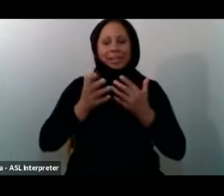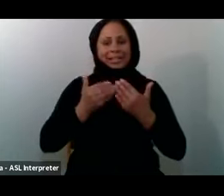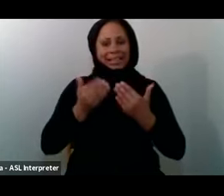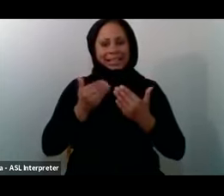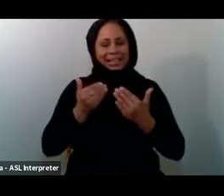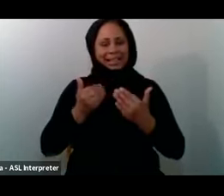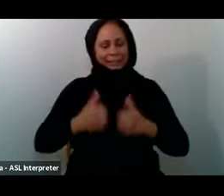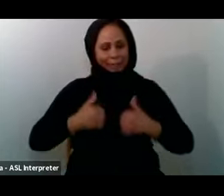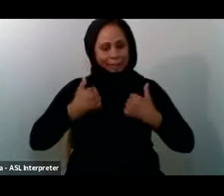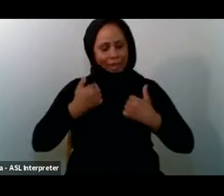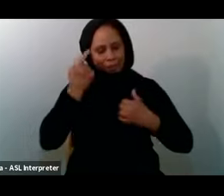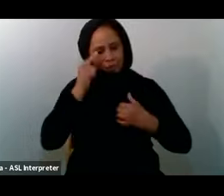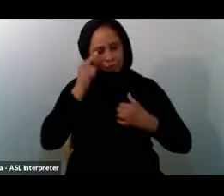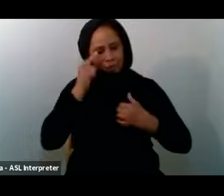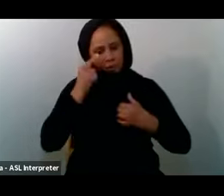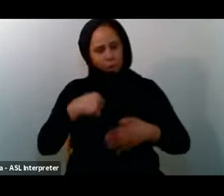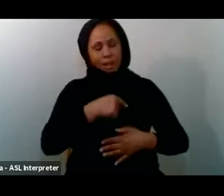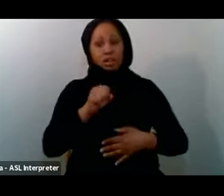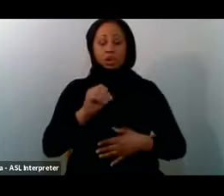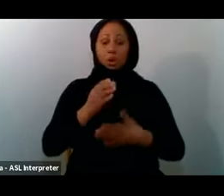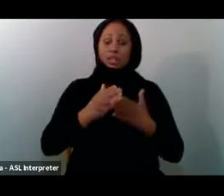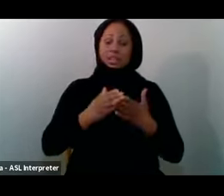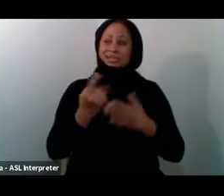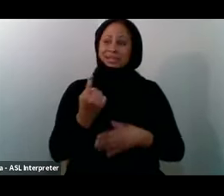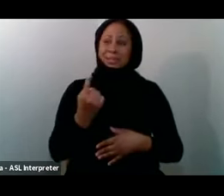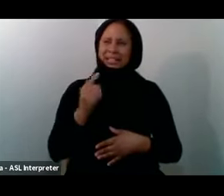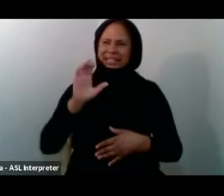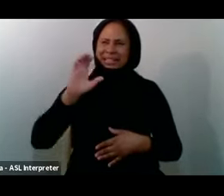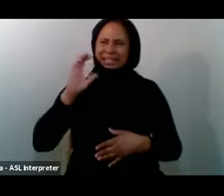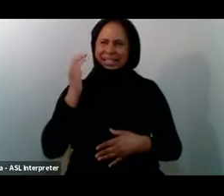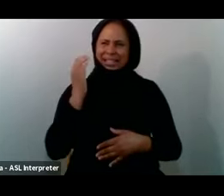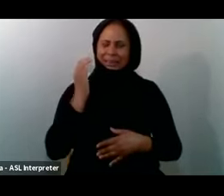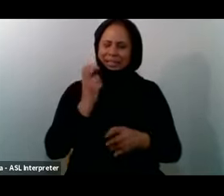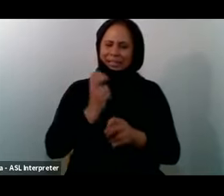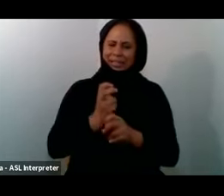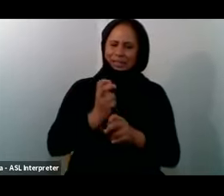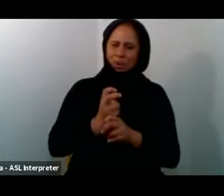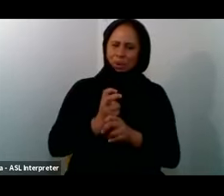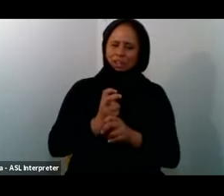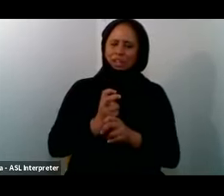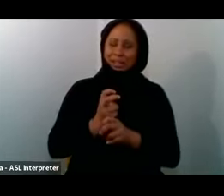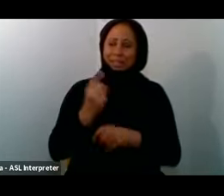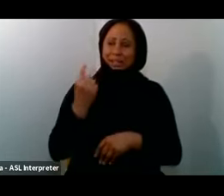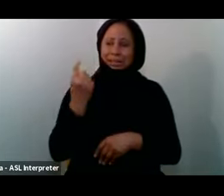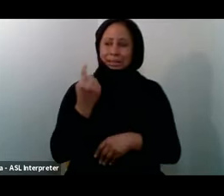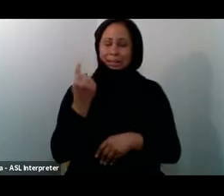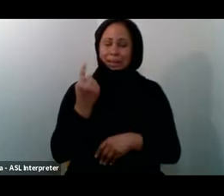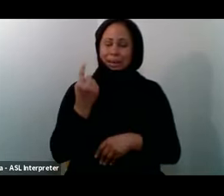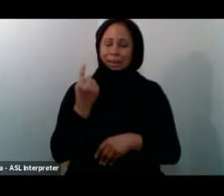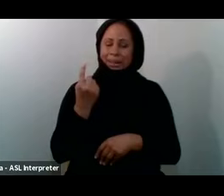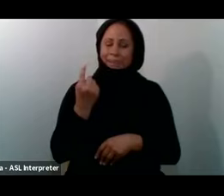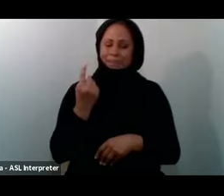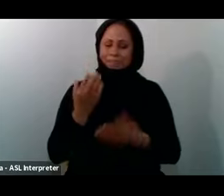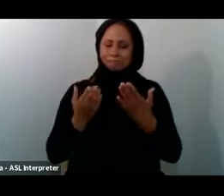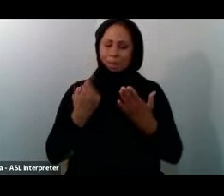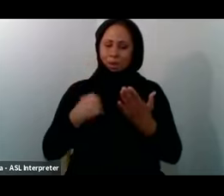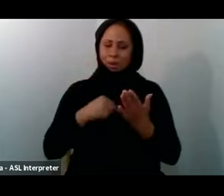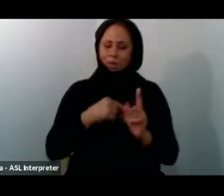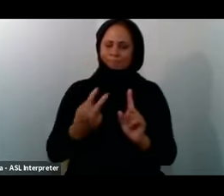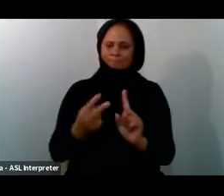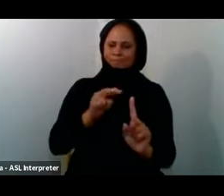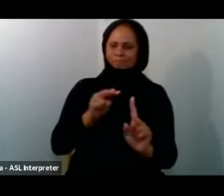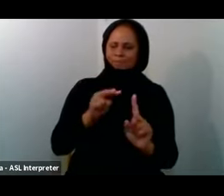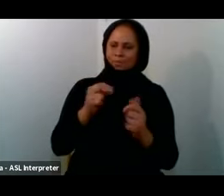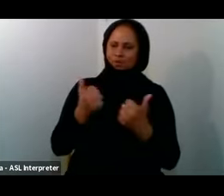for us So in something that seems to be difficult In something that we may perceive to be a challenge